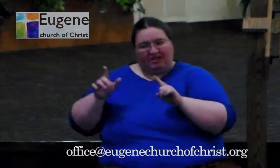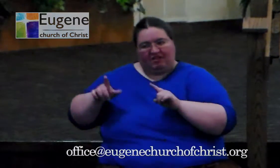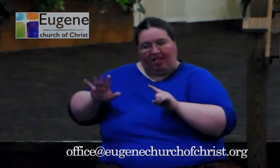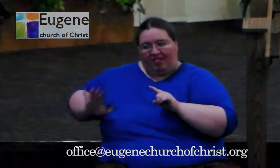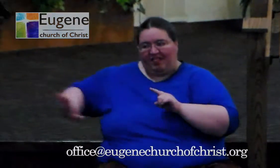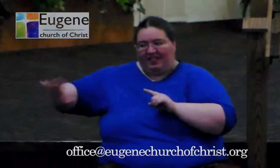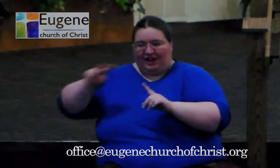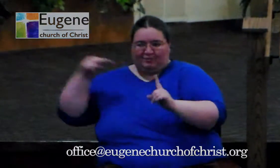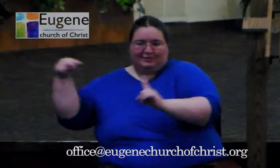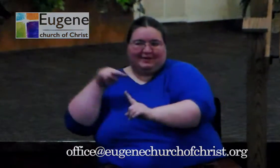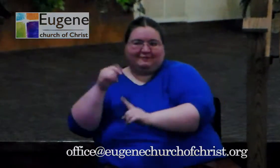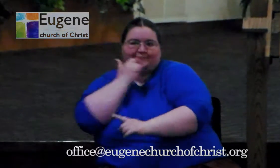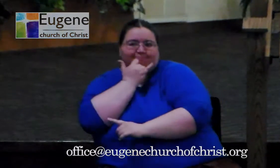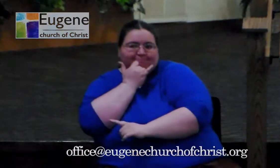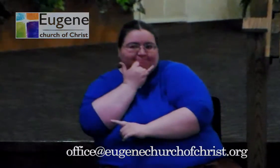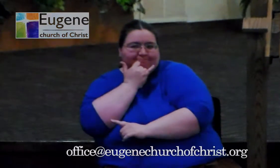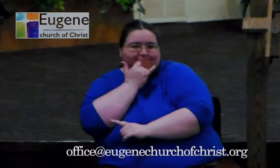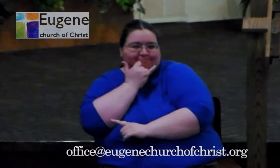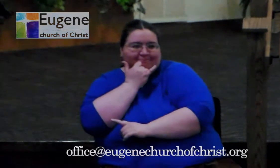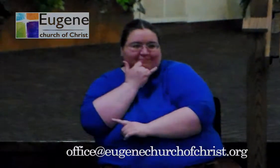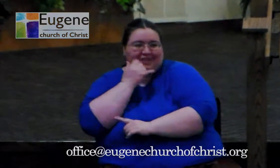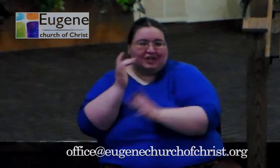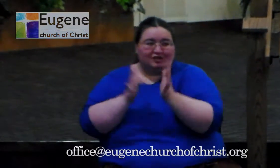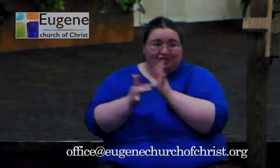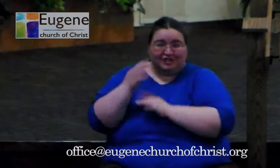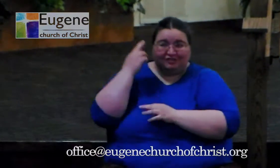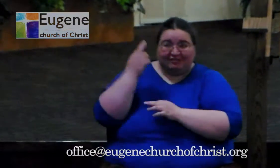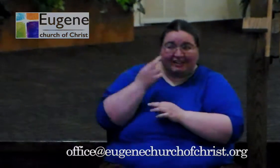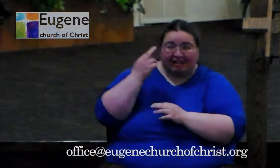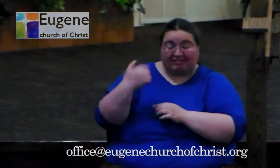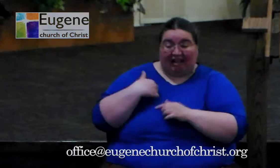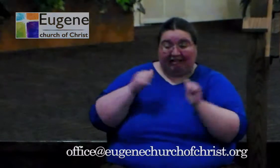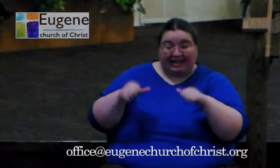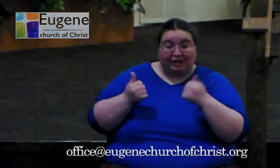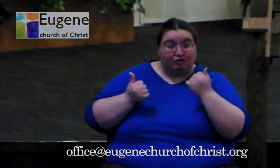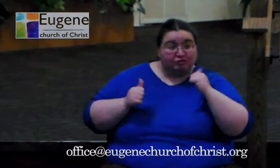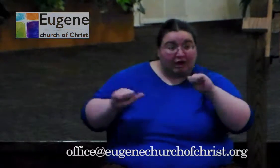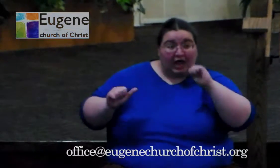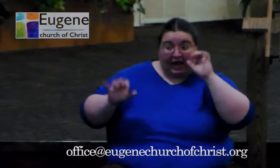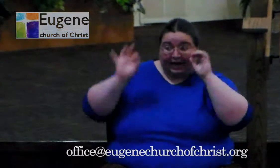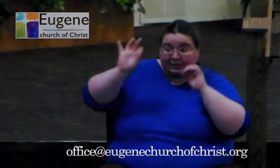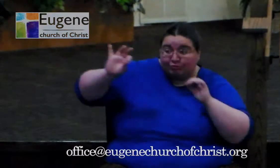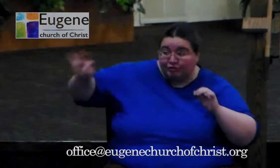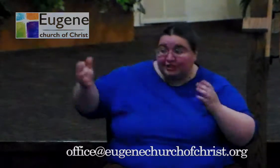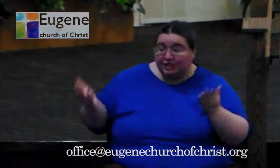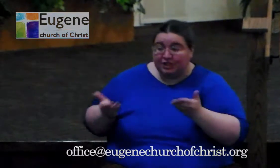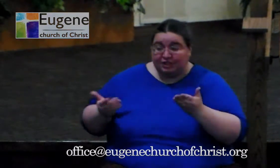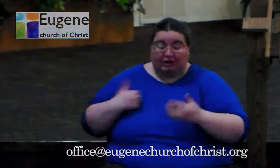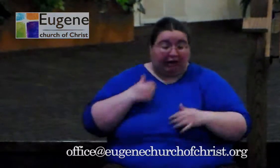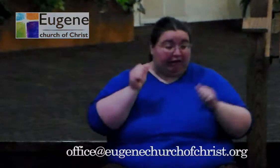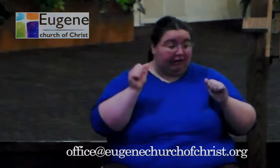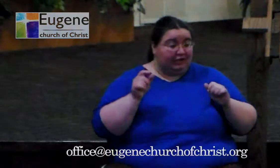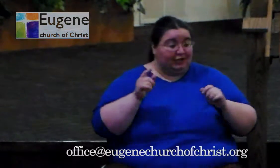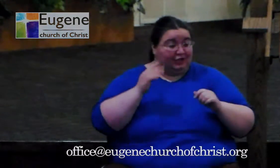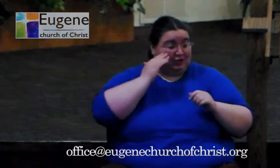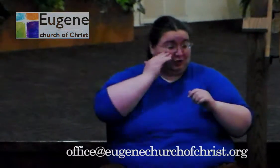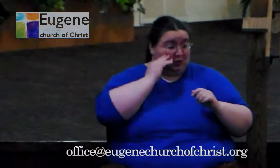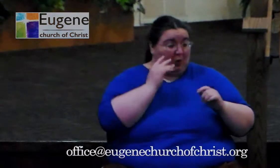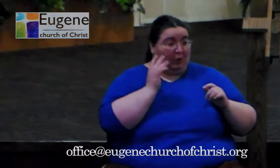try to preach here, and I can give the same message that I give to a crowd of 5,000 who eats it up, and these folks are